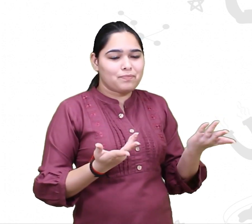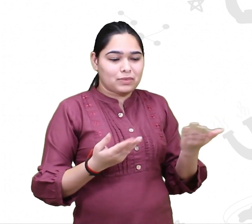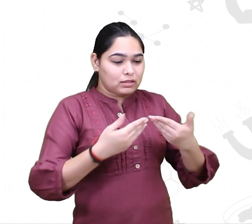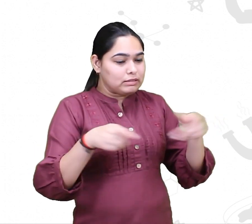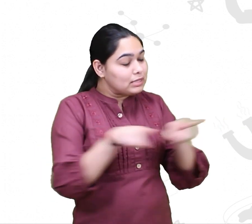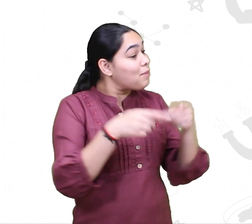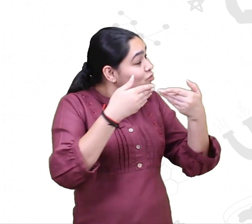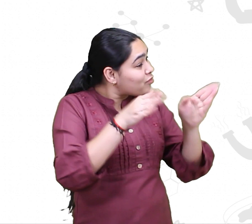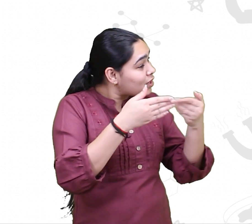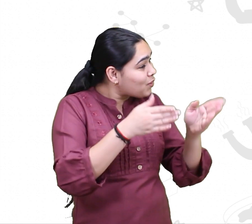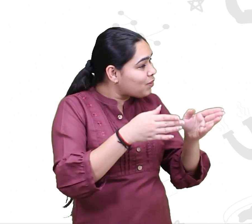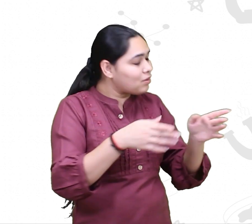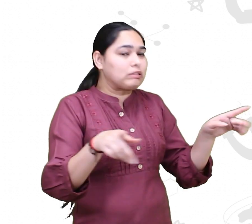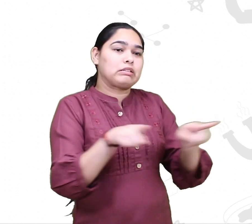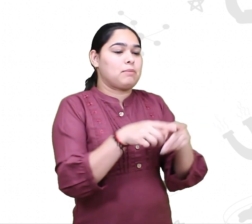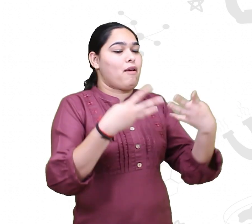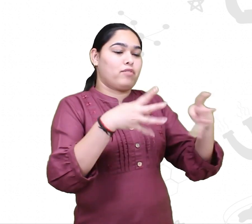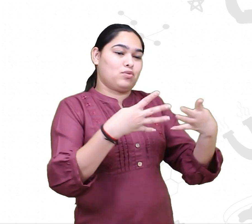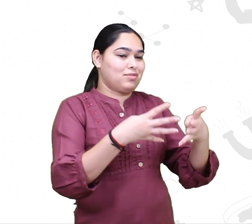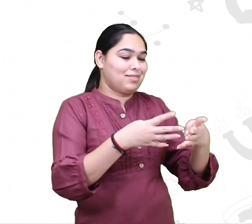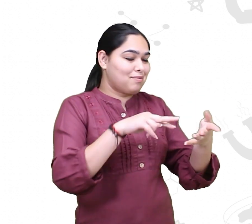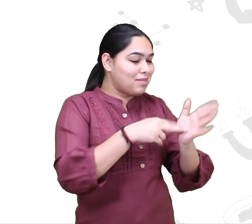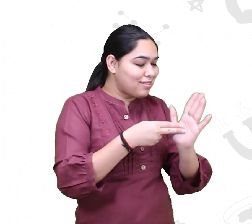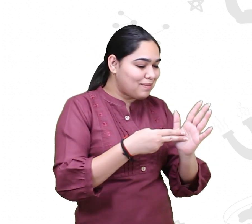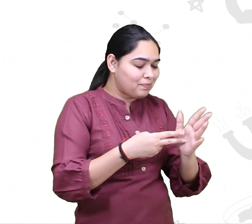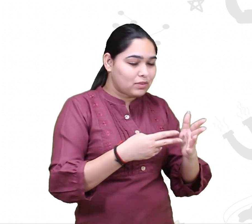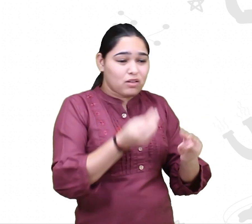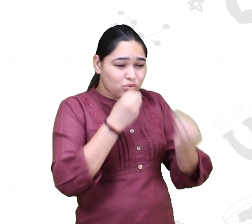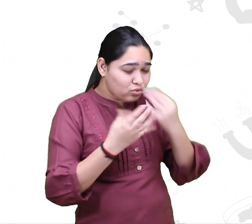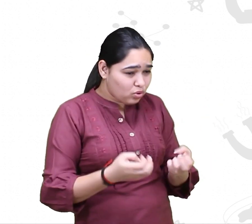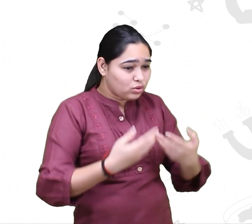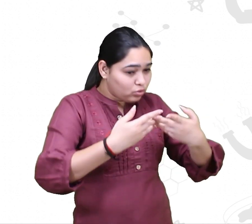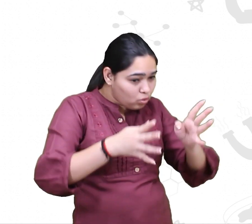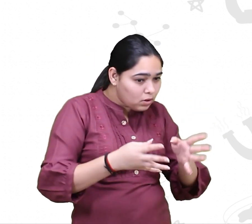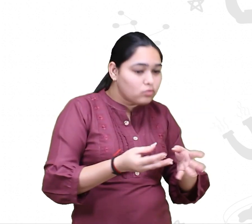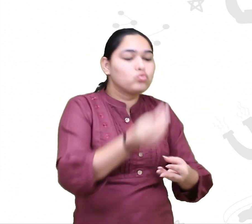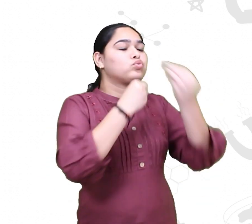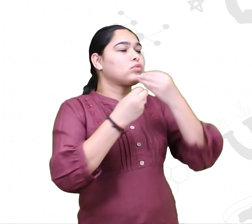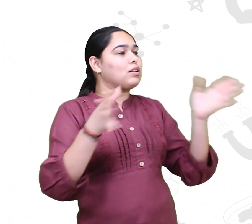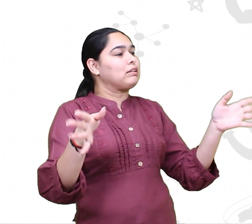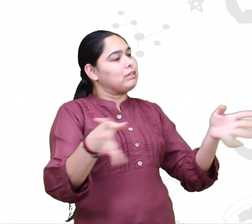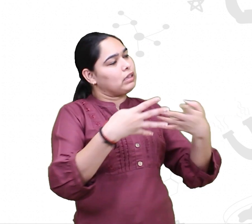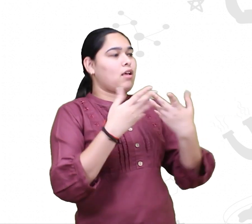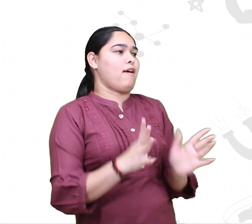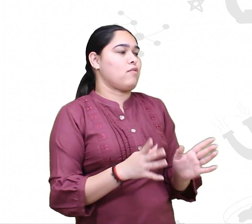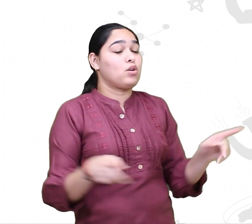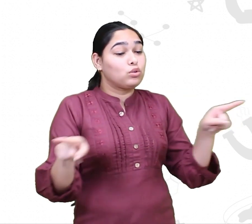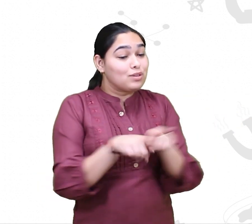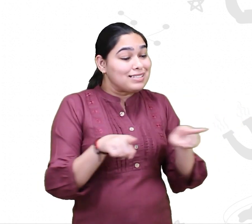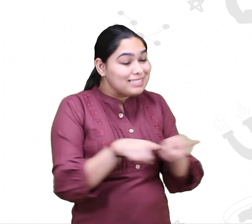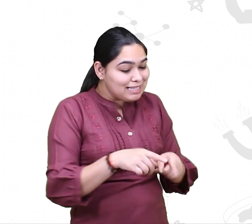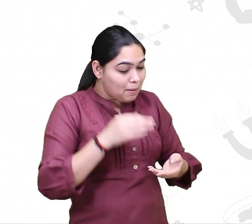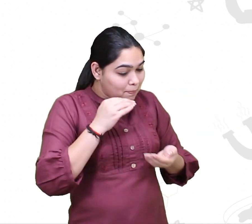innate behaviors are like windows that open and close during the development of the organism. So, for example,